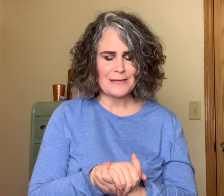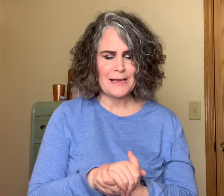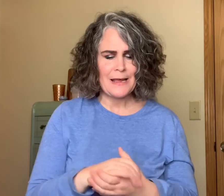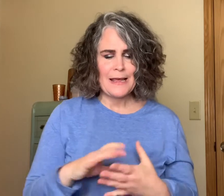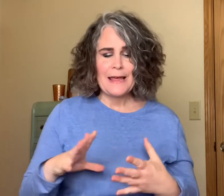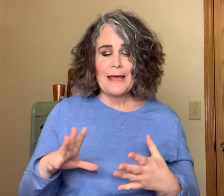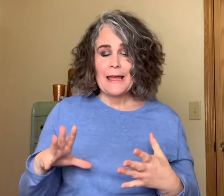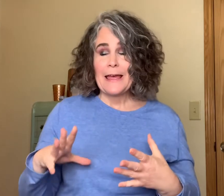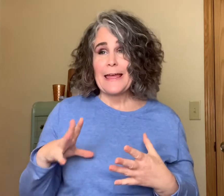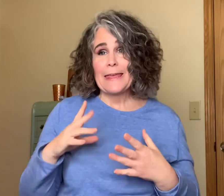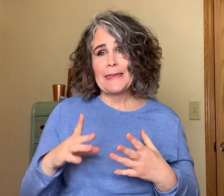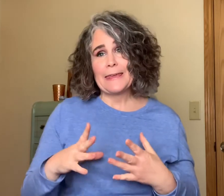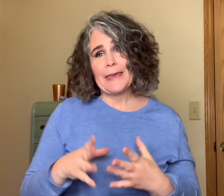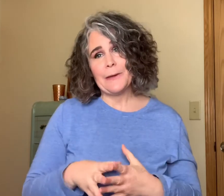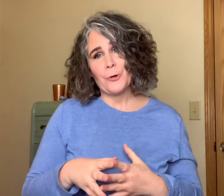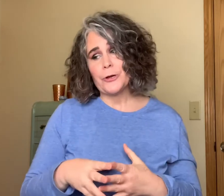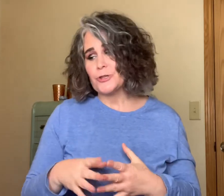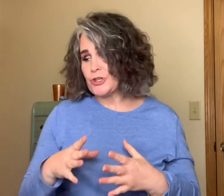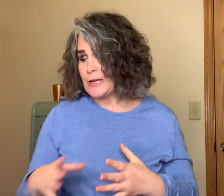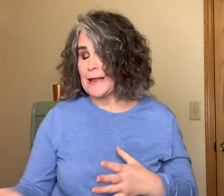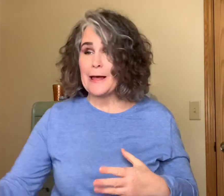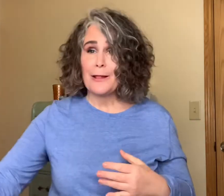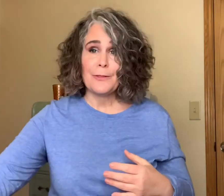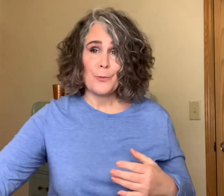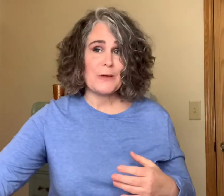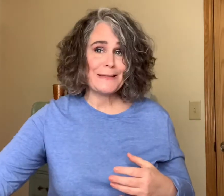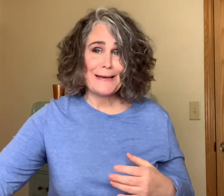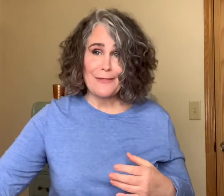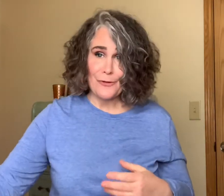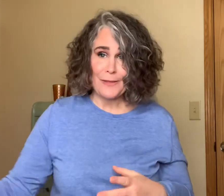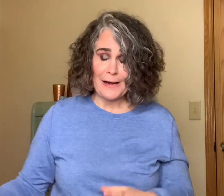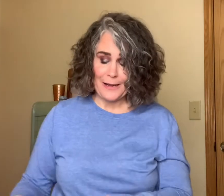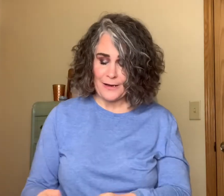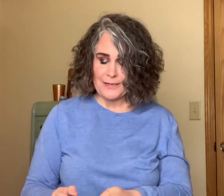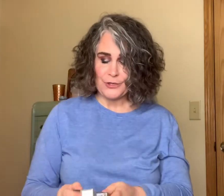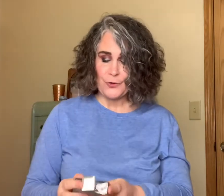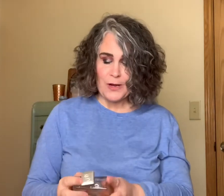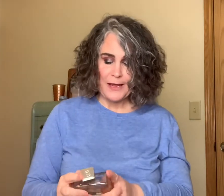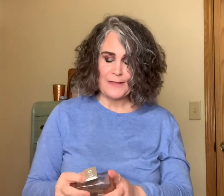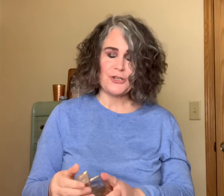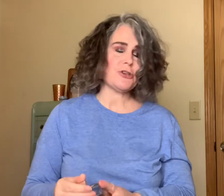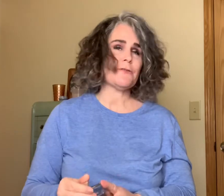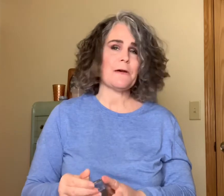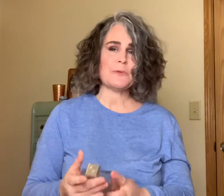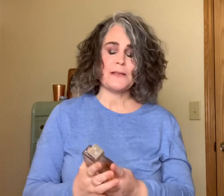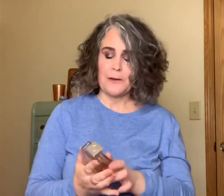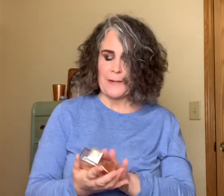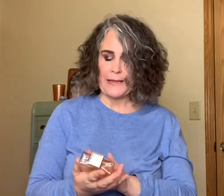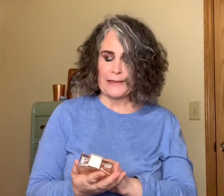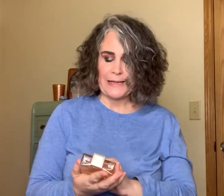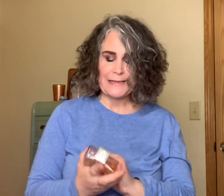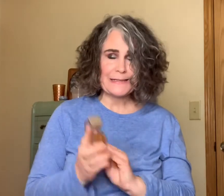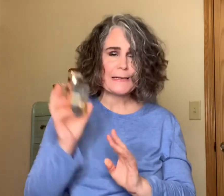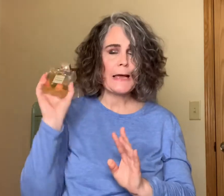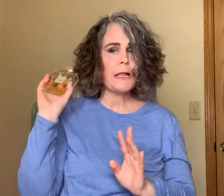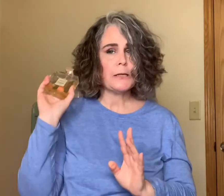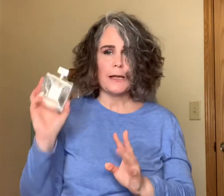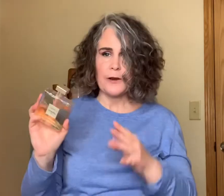Gabriel Chanel was another that I got to try this year that was on my list a lot of